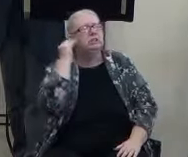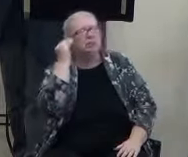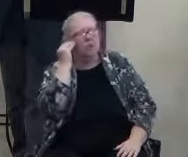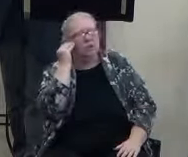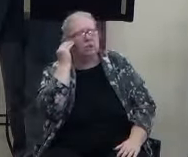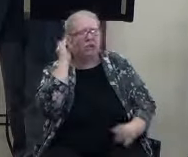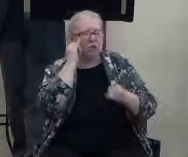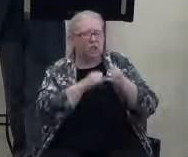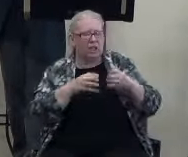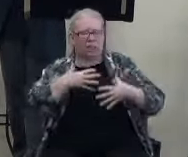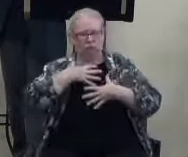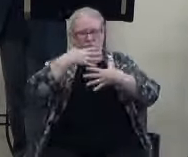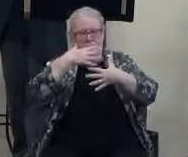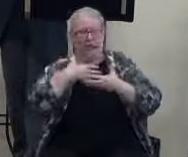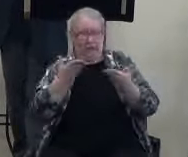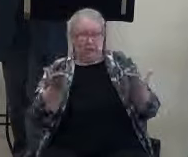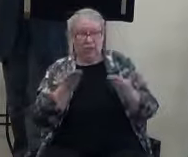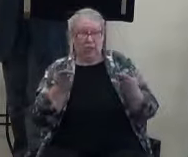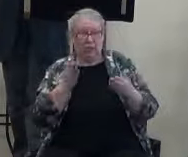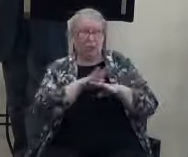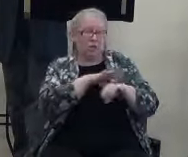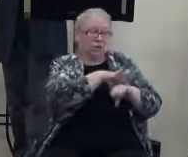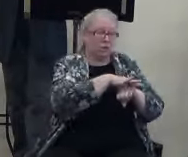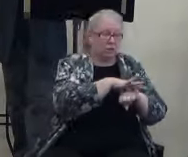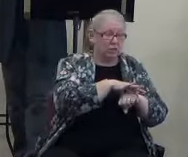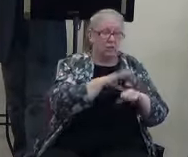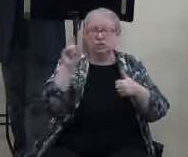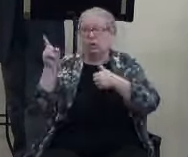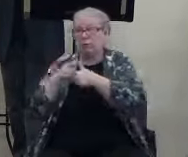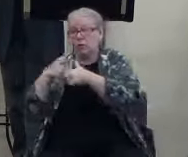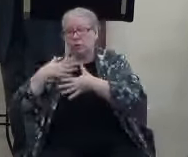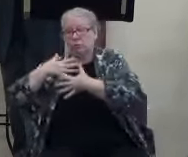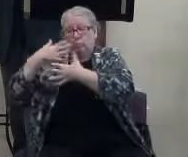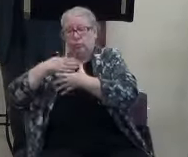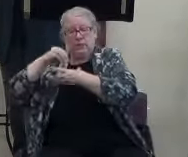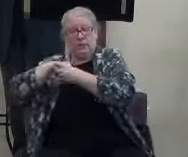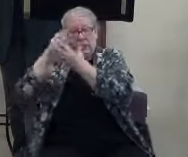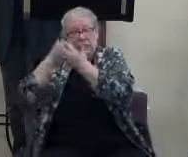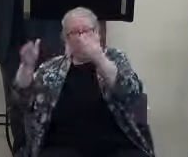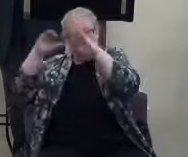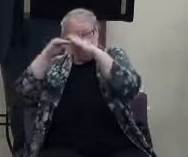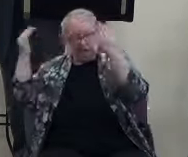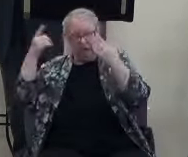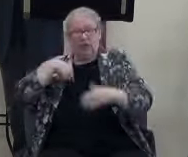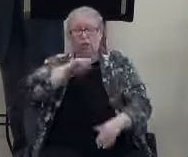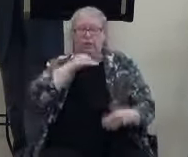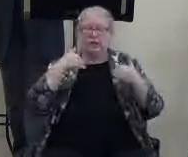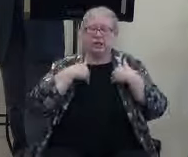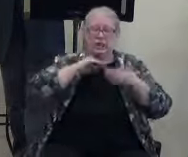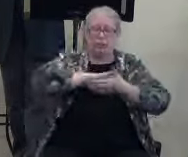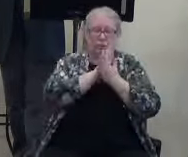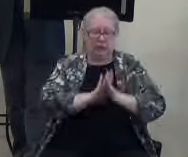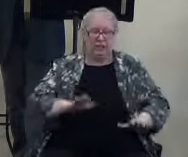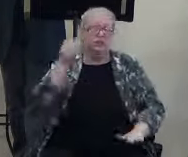last breath on this earth is our first breath in heaven, and we can have peace through that storm and know that if